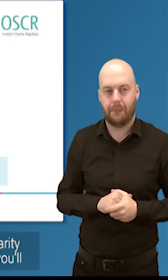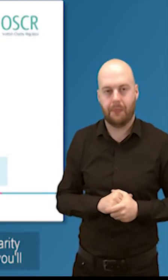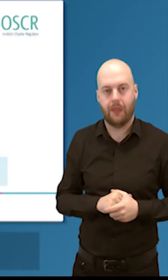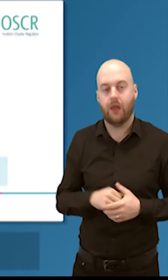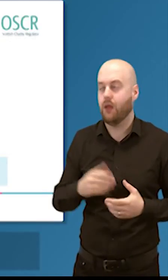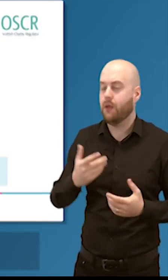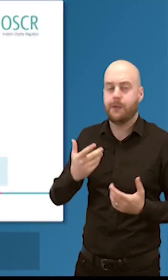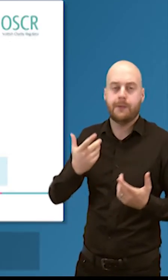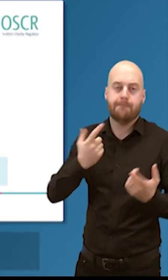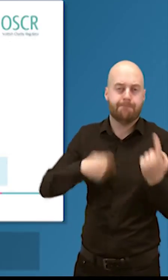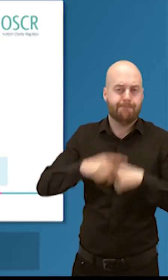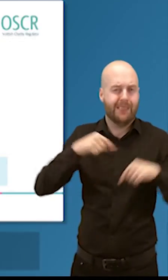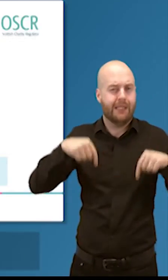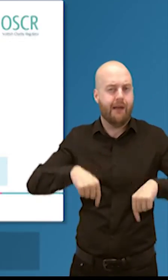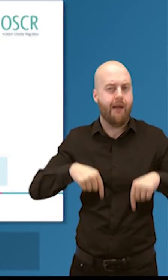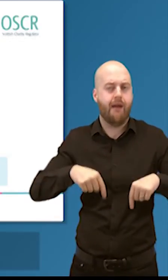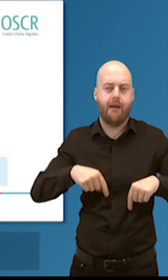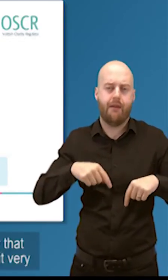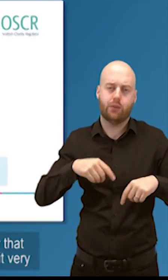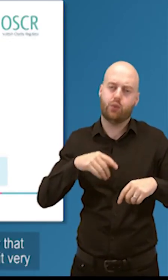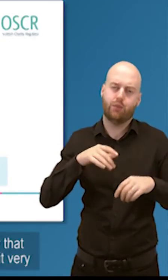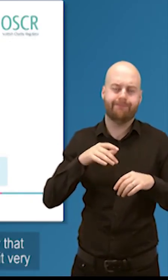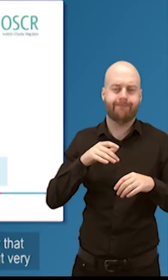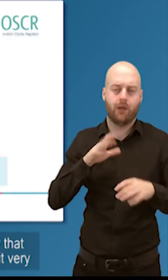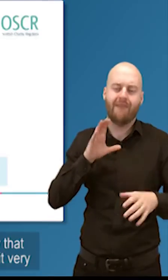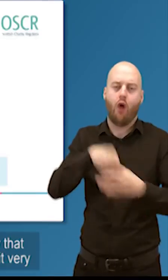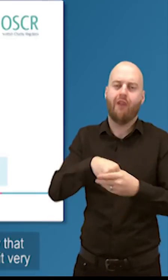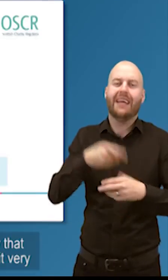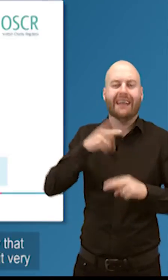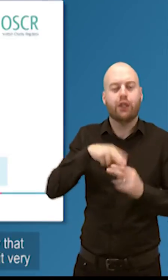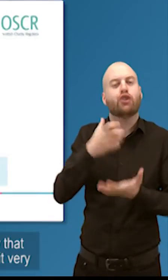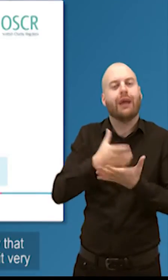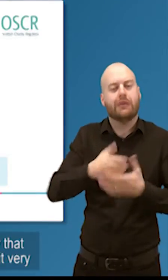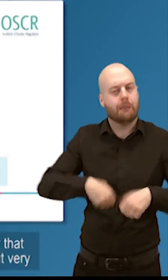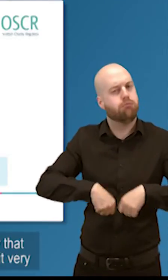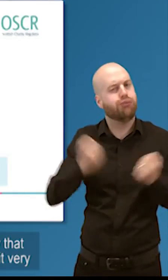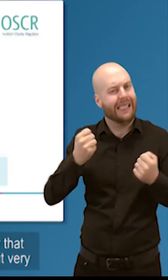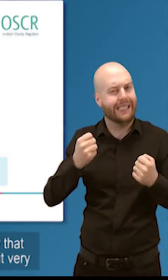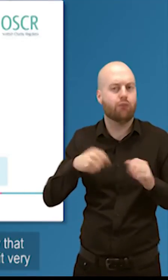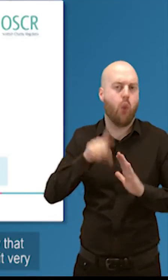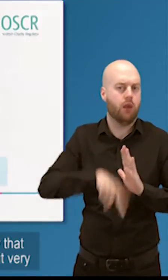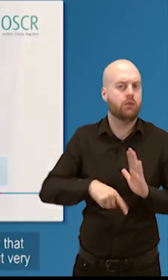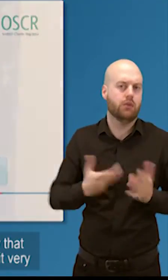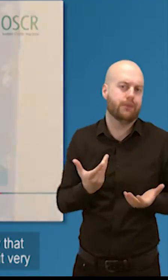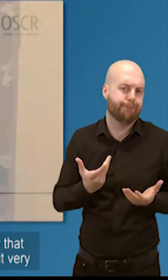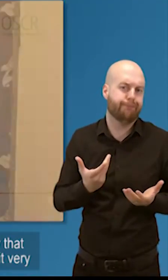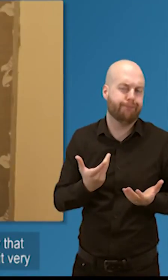updates on enquiries. We publish our reports when we undertake an inquiry and we take it very seriously when we hear